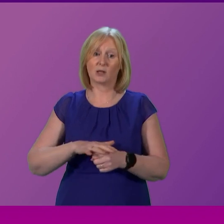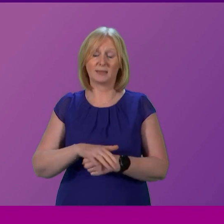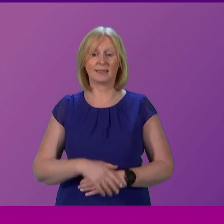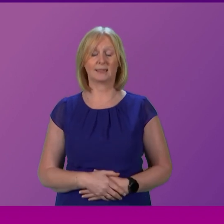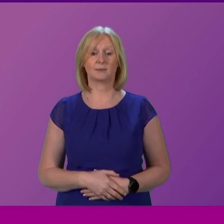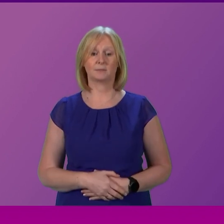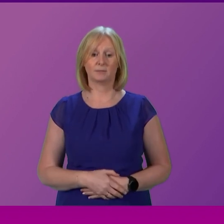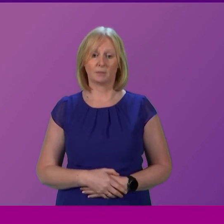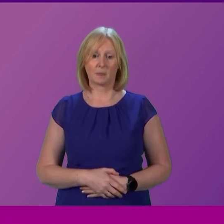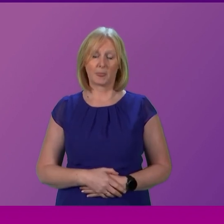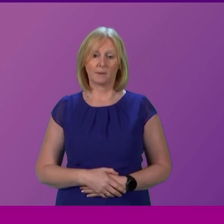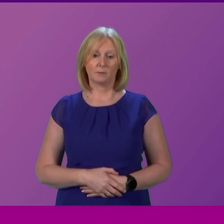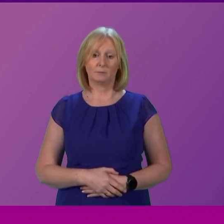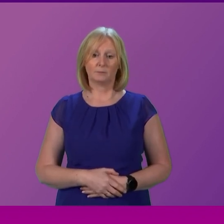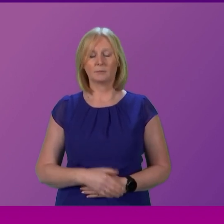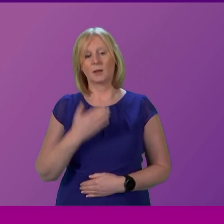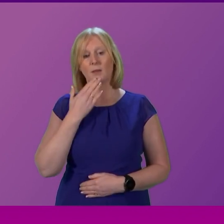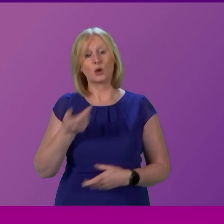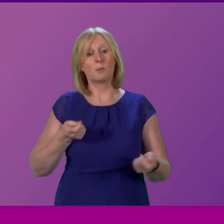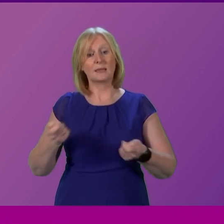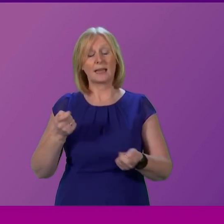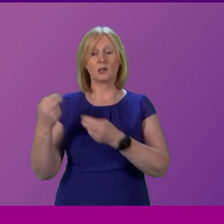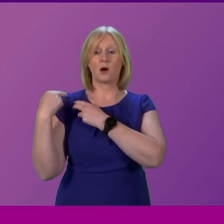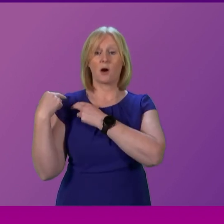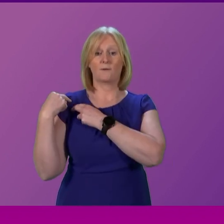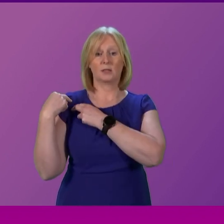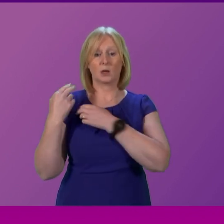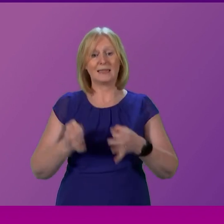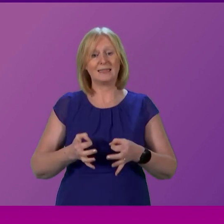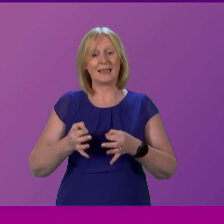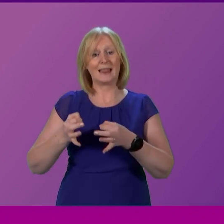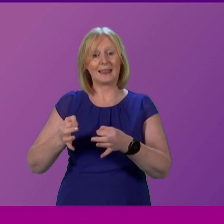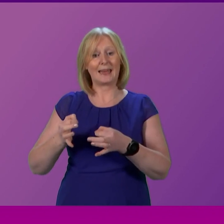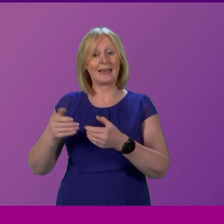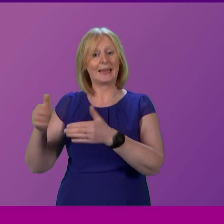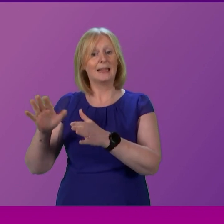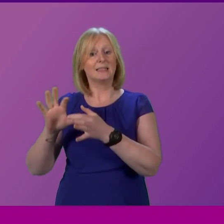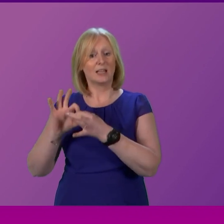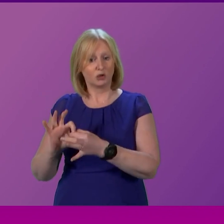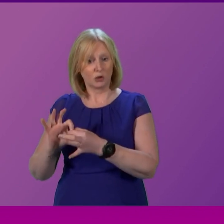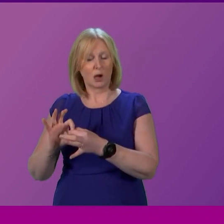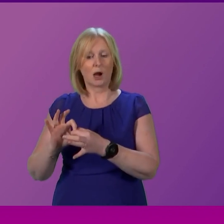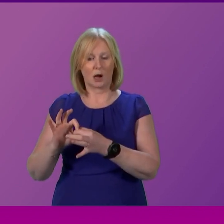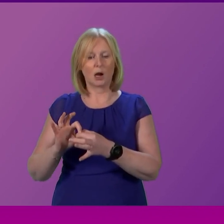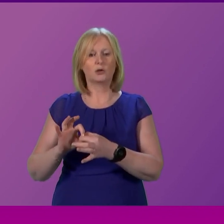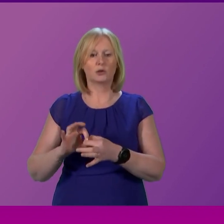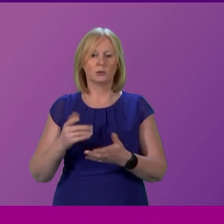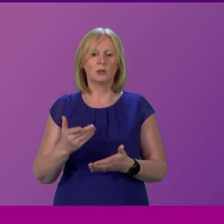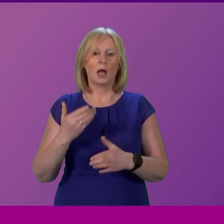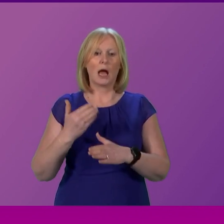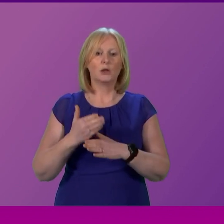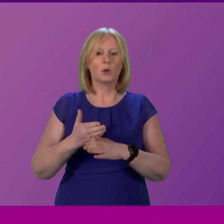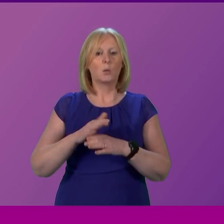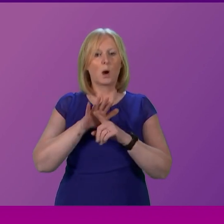you thank sending officer delayed discharge predates the pandemic severe workforce pressures predate the